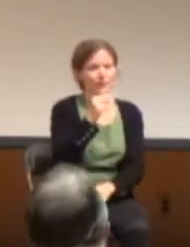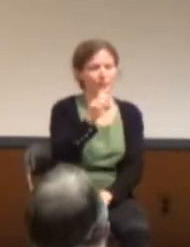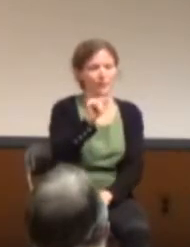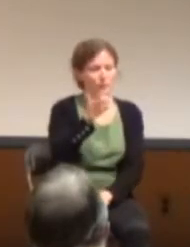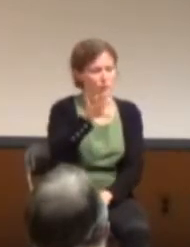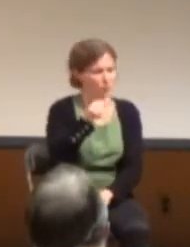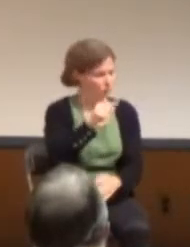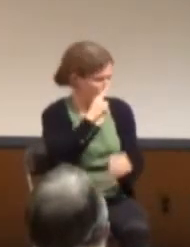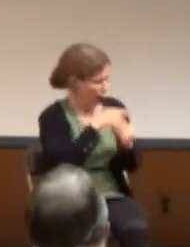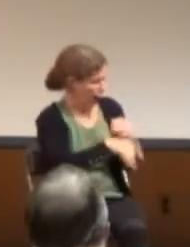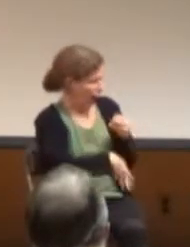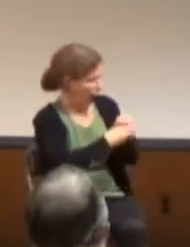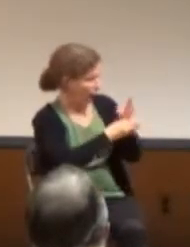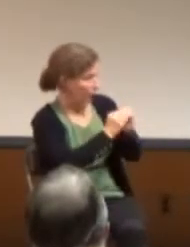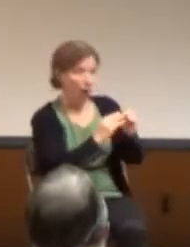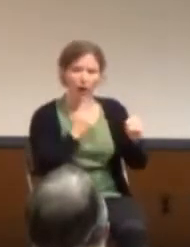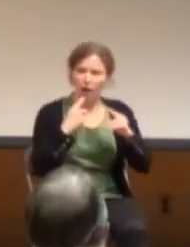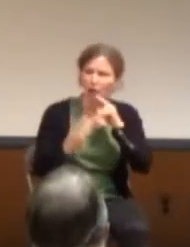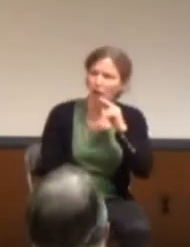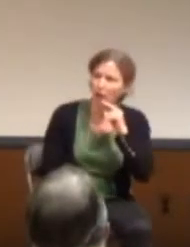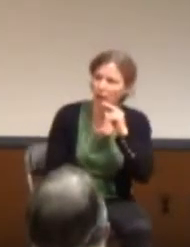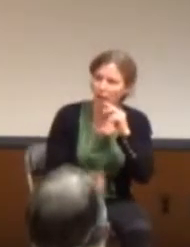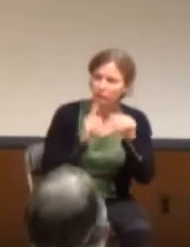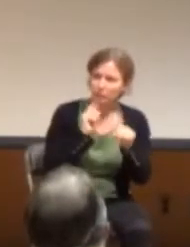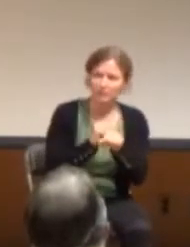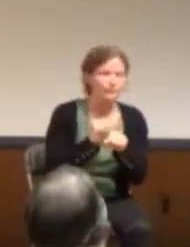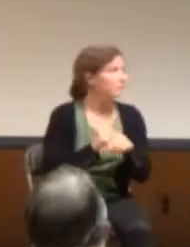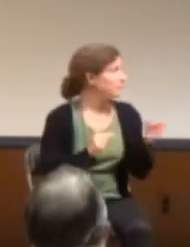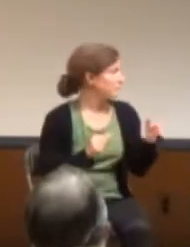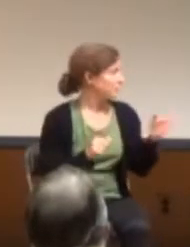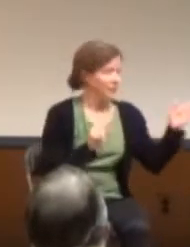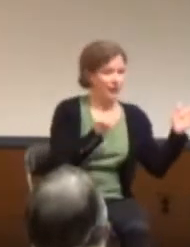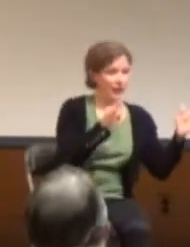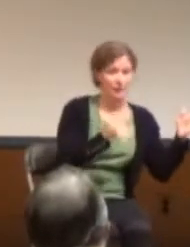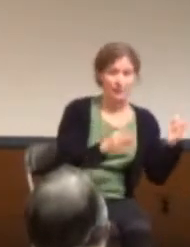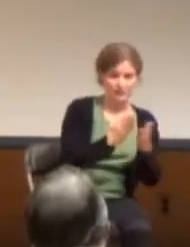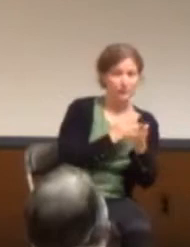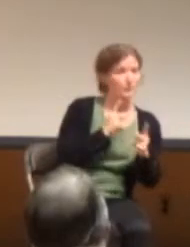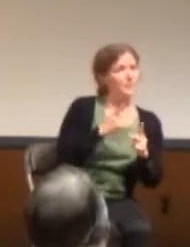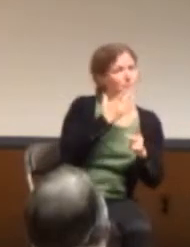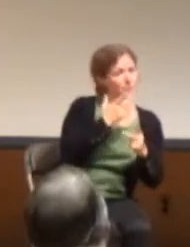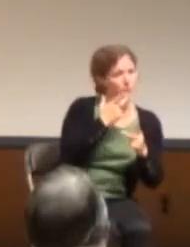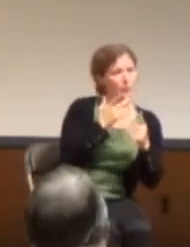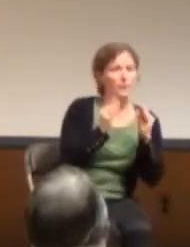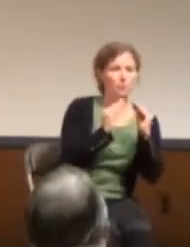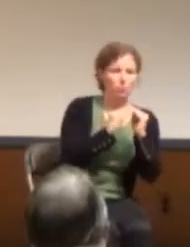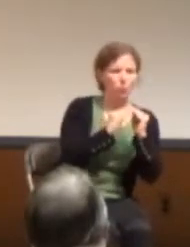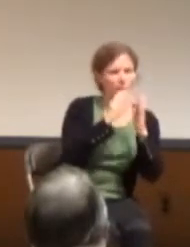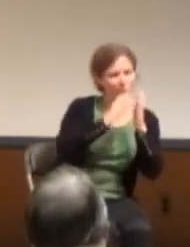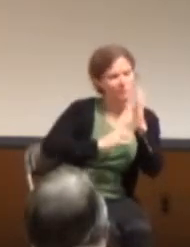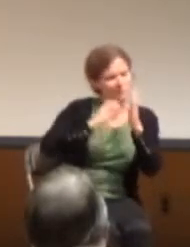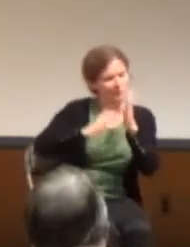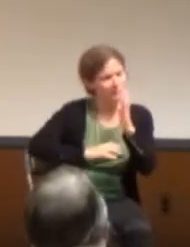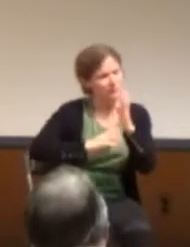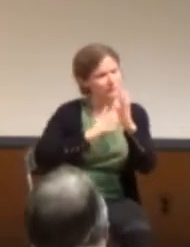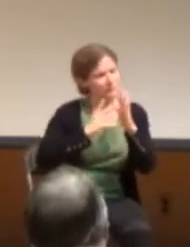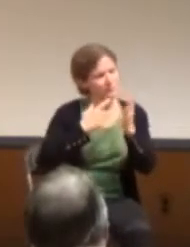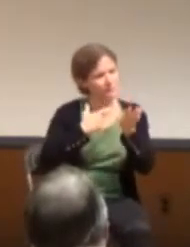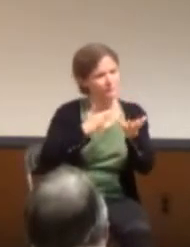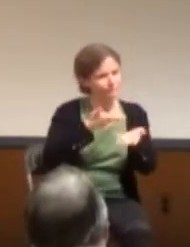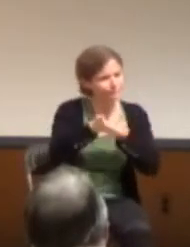they asked me to make it longer, and I almost fainted. Well, for some people, that's what they prefer, they want, like, deep